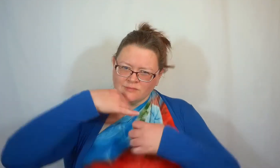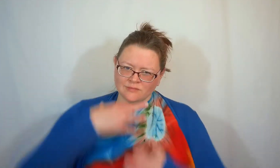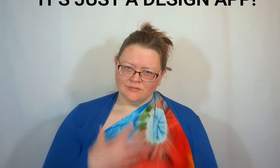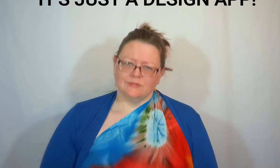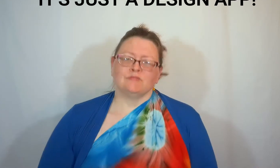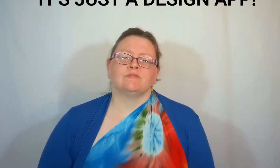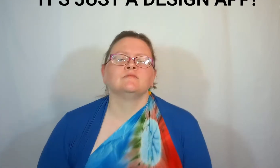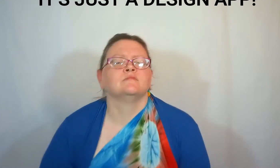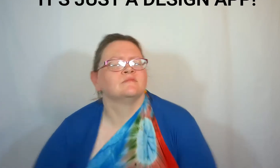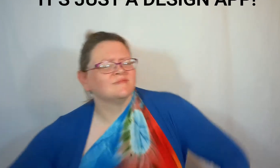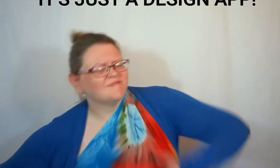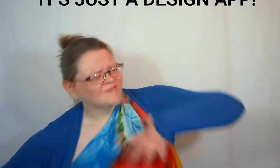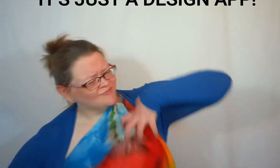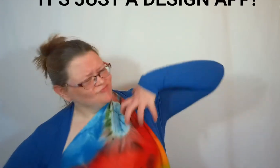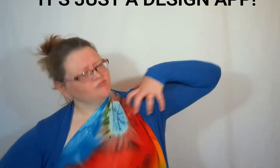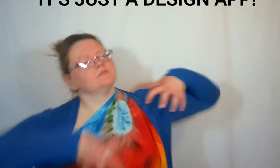that skin full of scars